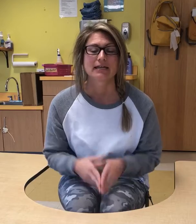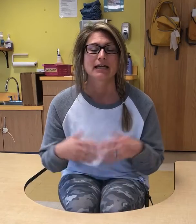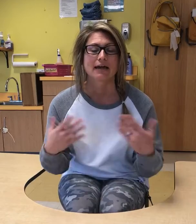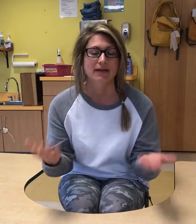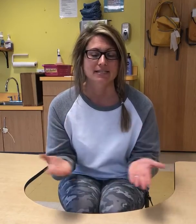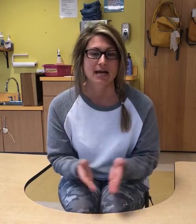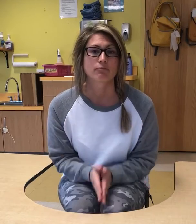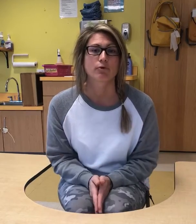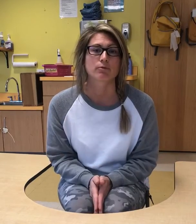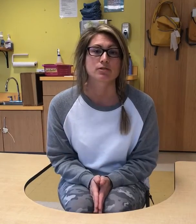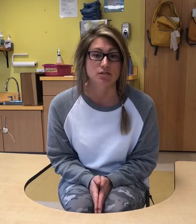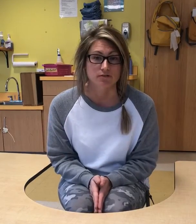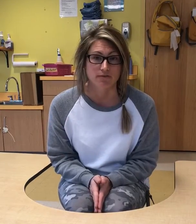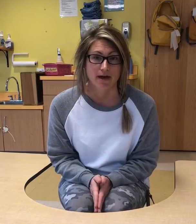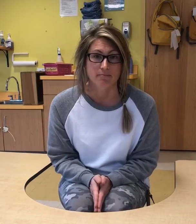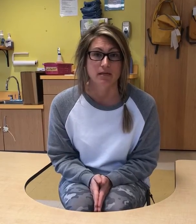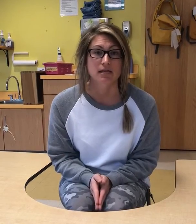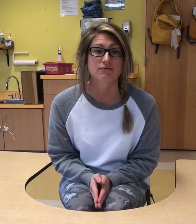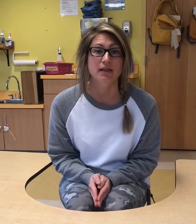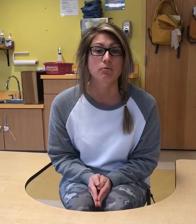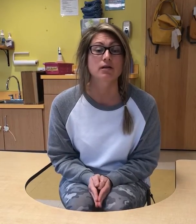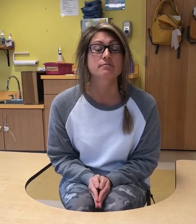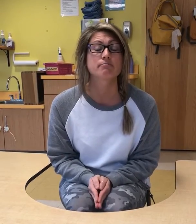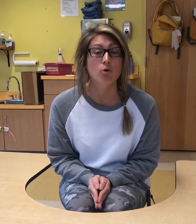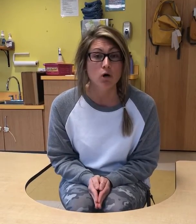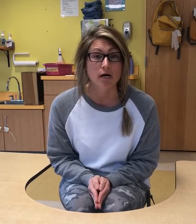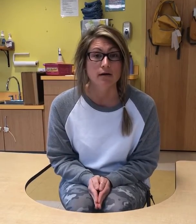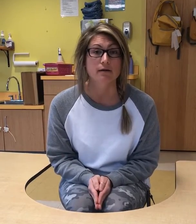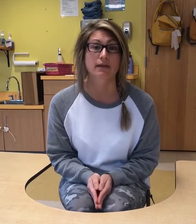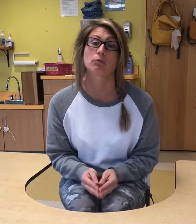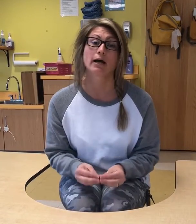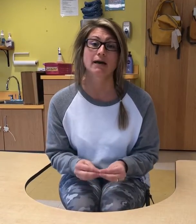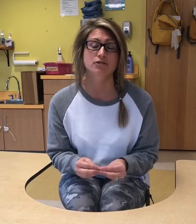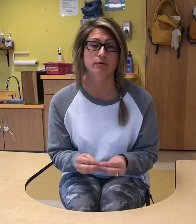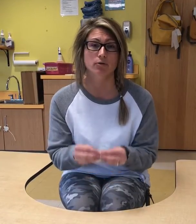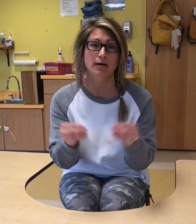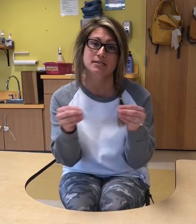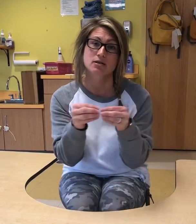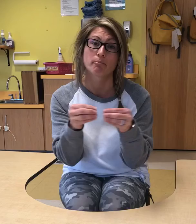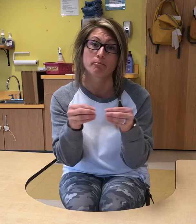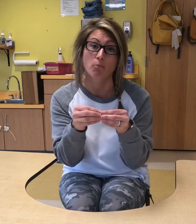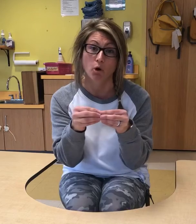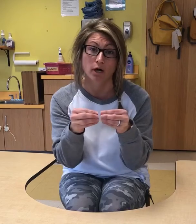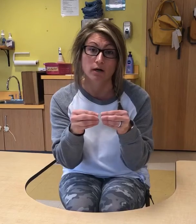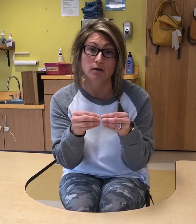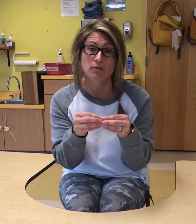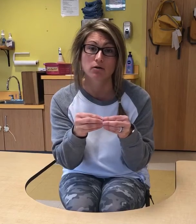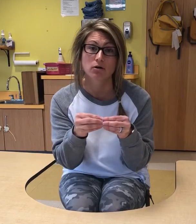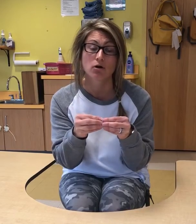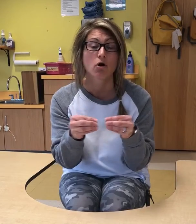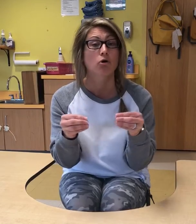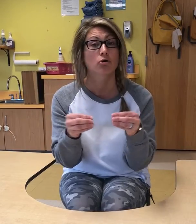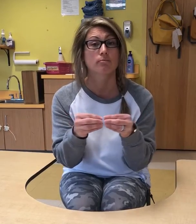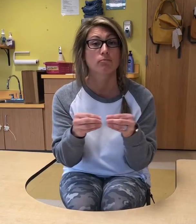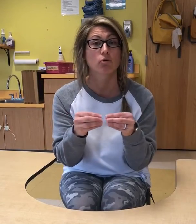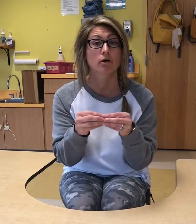At that time we will serve them. If they want more, they will have to request more, or more